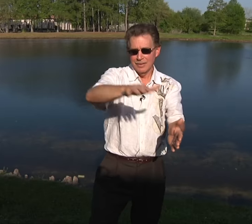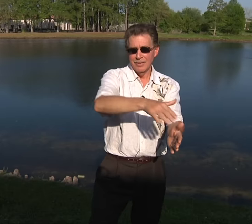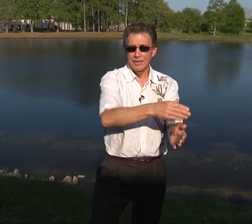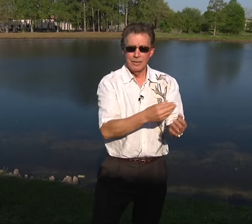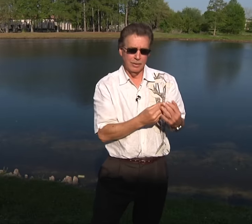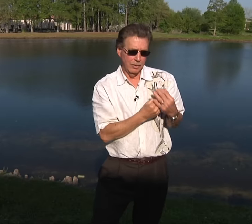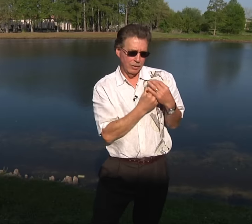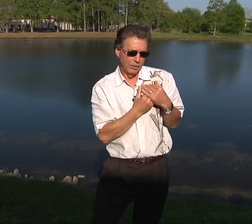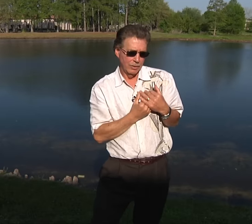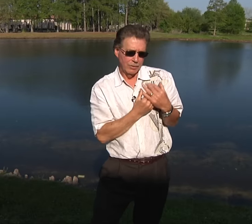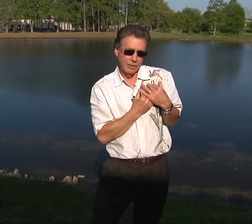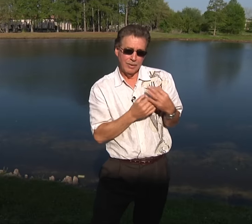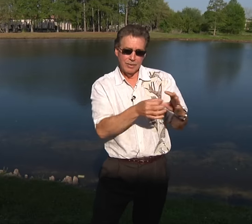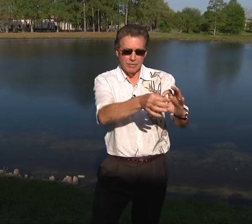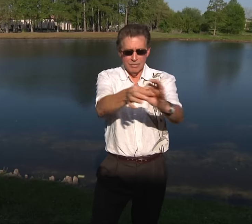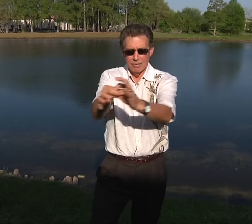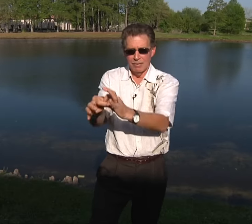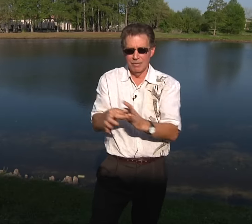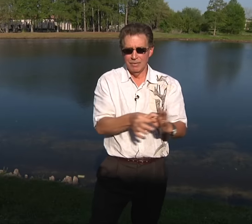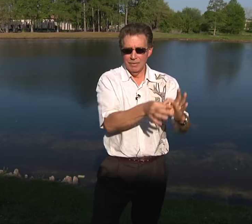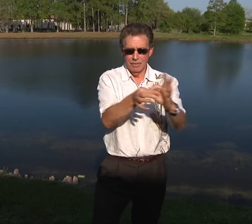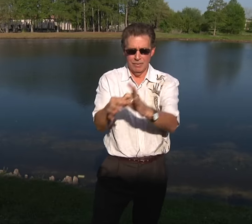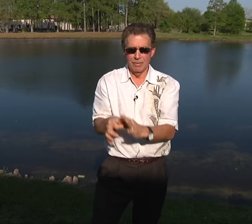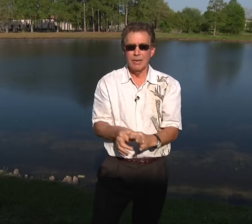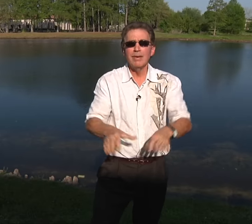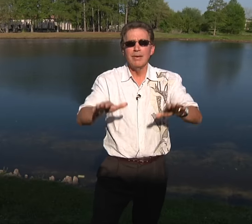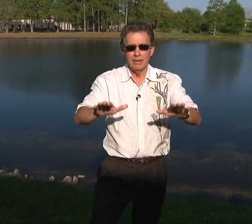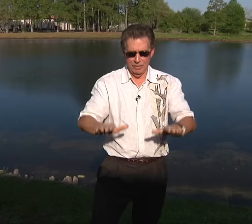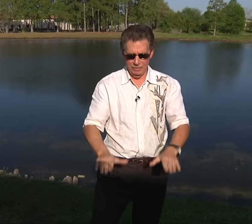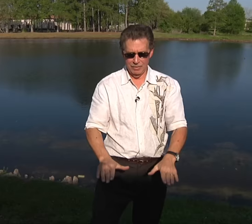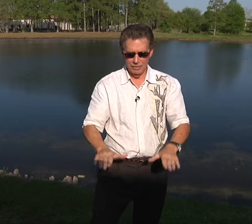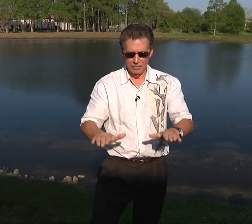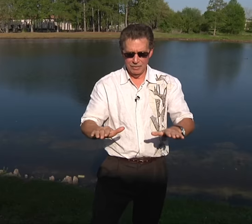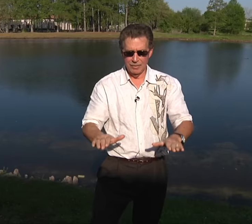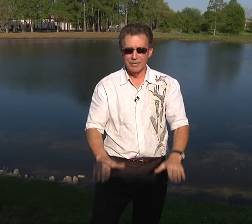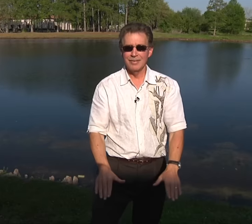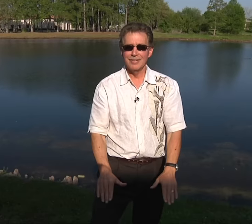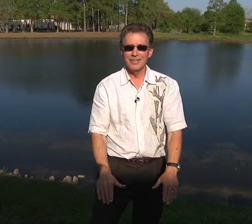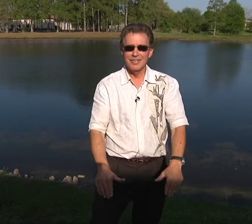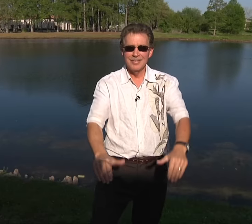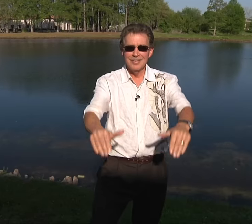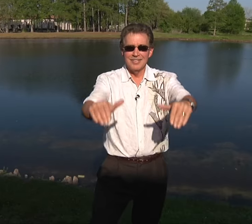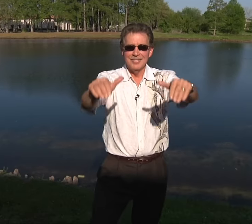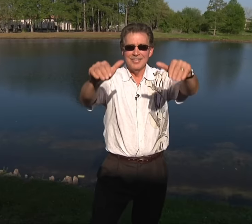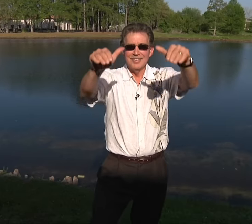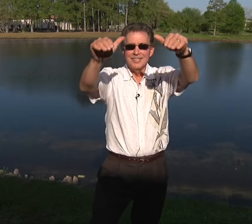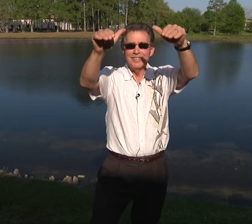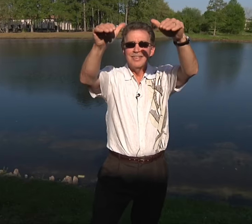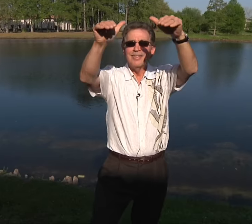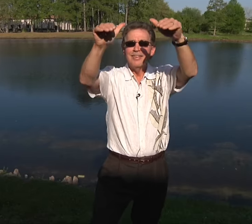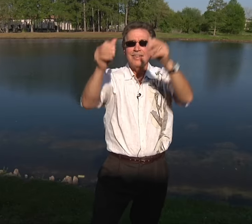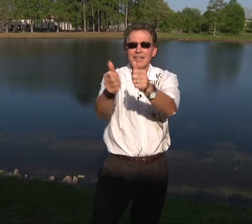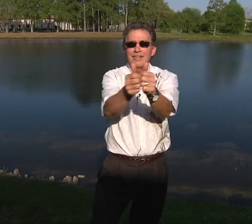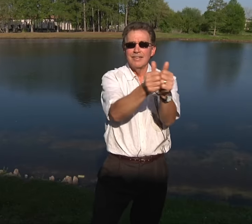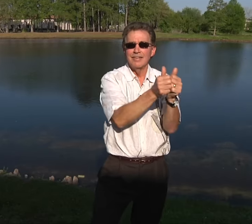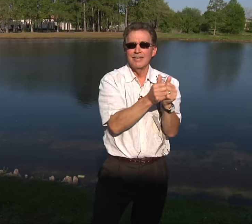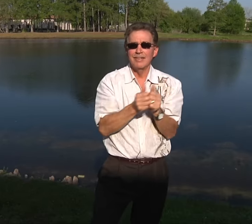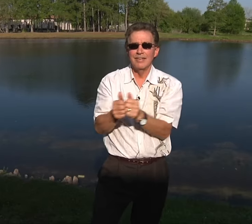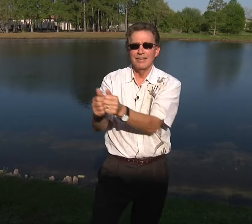singing sweet and strong. One by one, they'll grow, and together